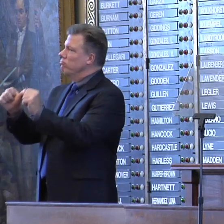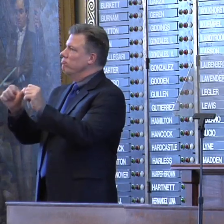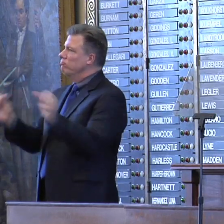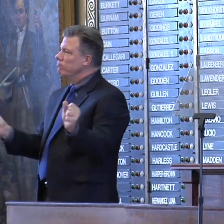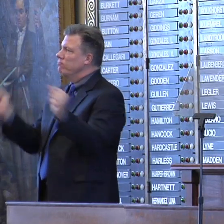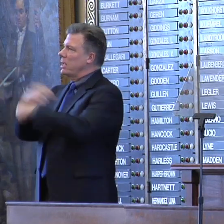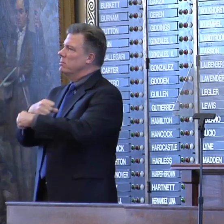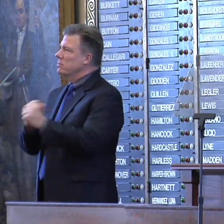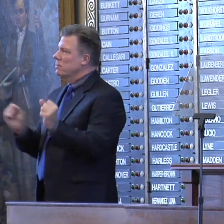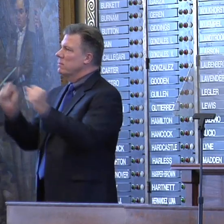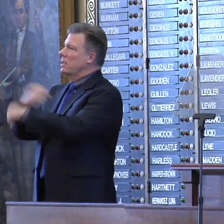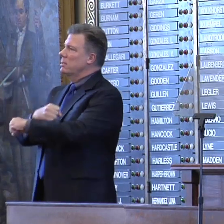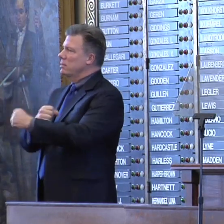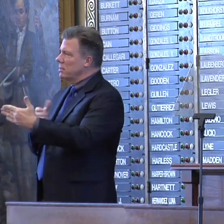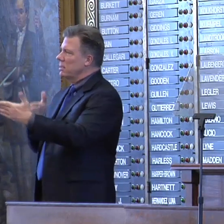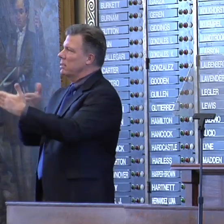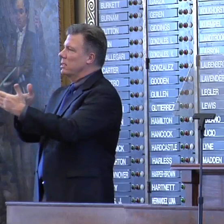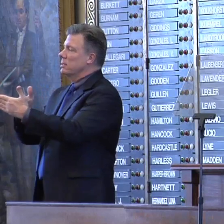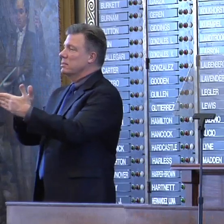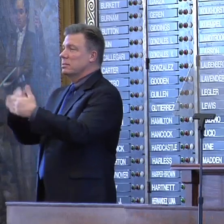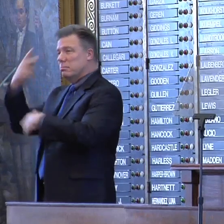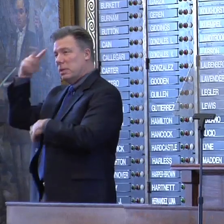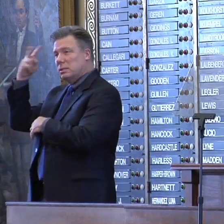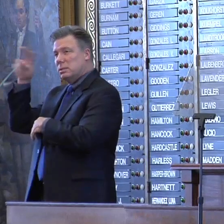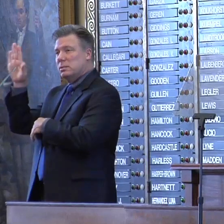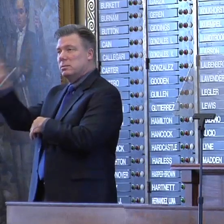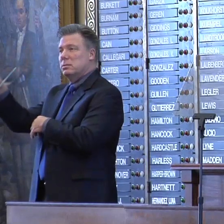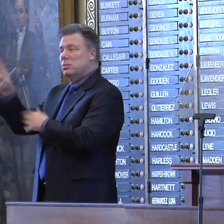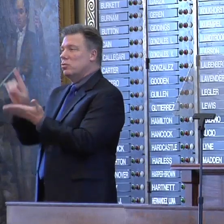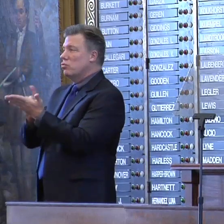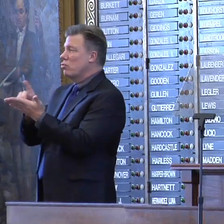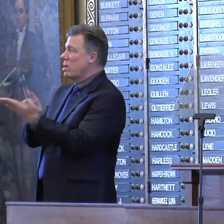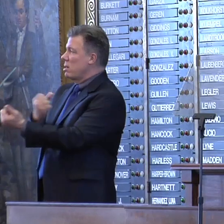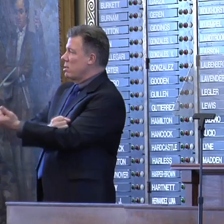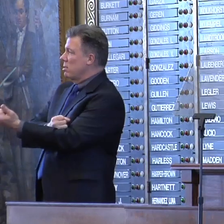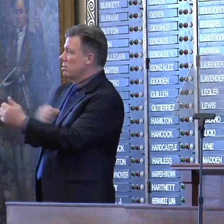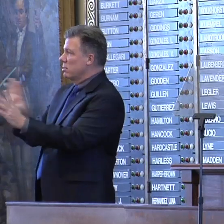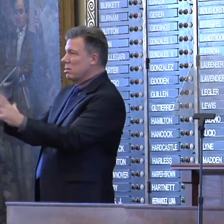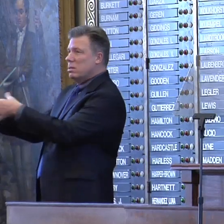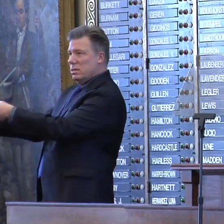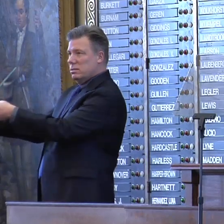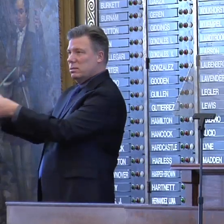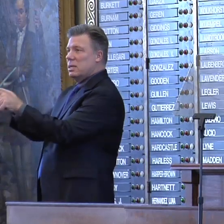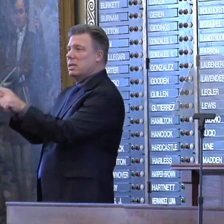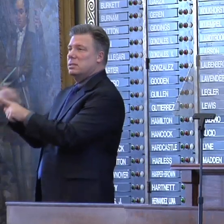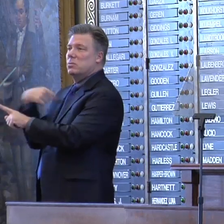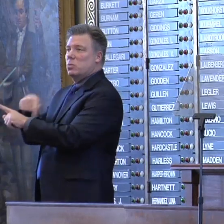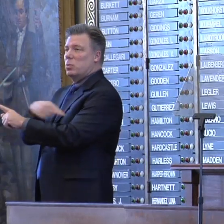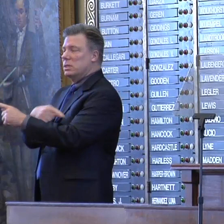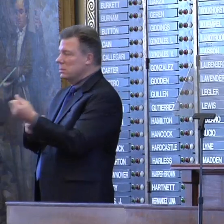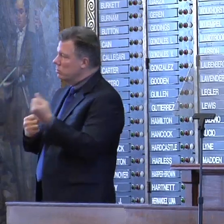Mexican drug cartels and the gangs that operate in our state on their behalf. As we support the men and women of law